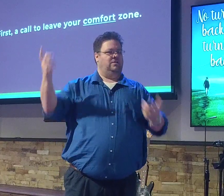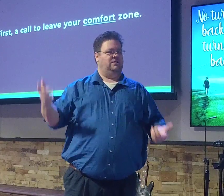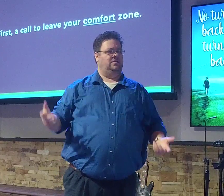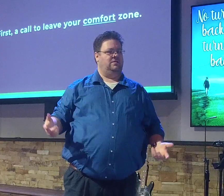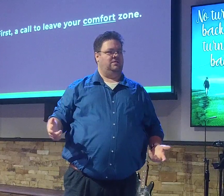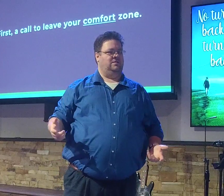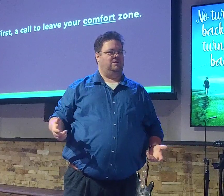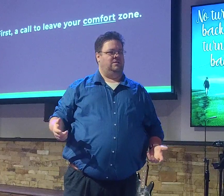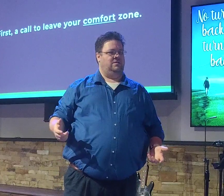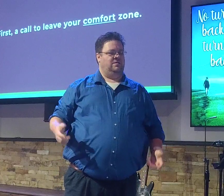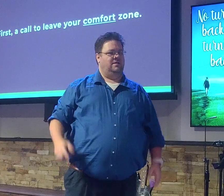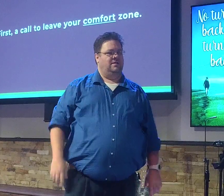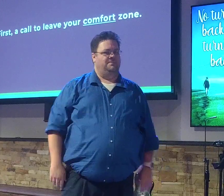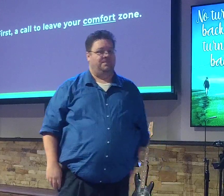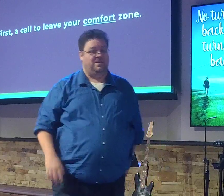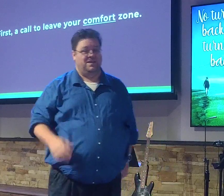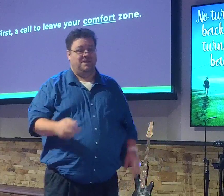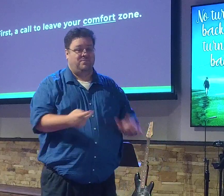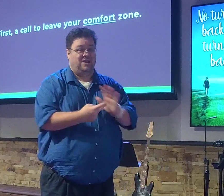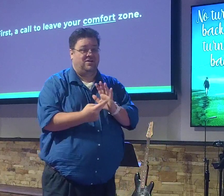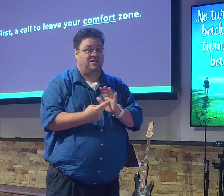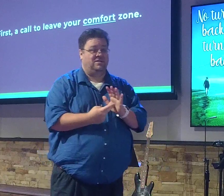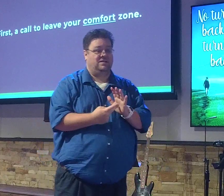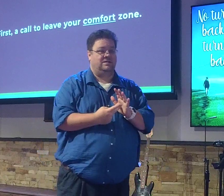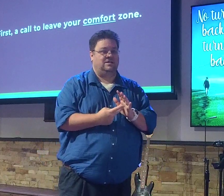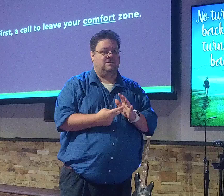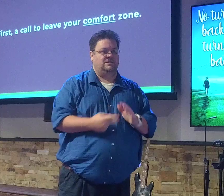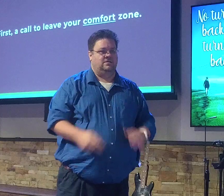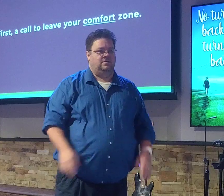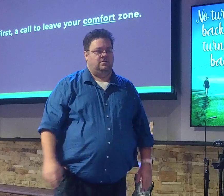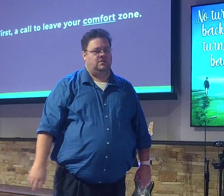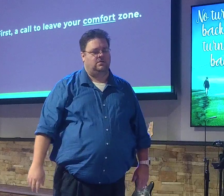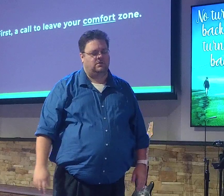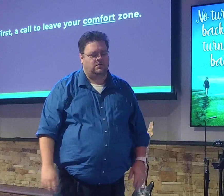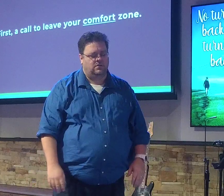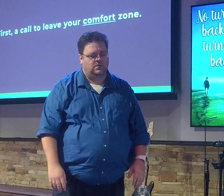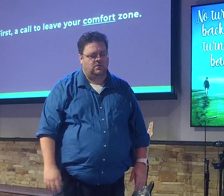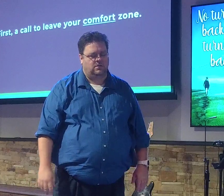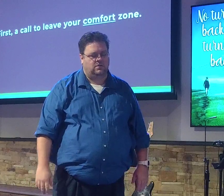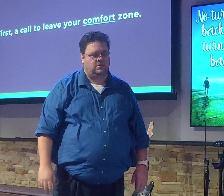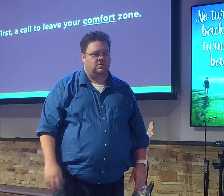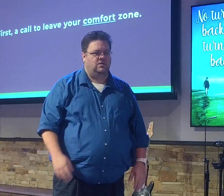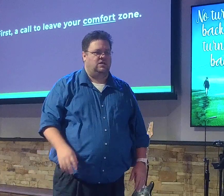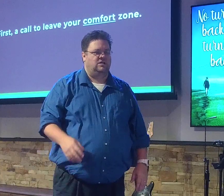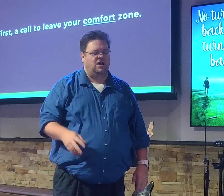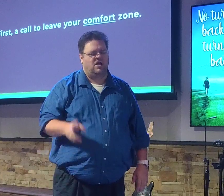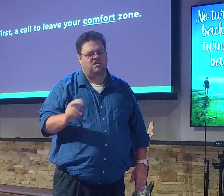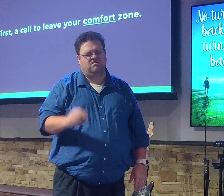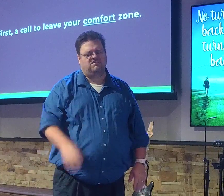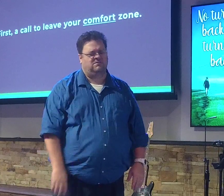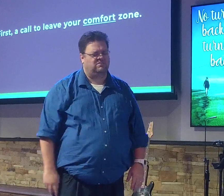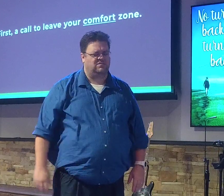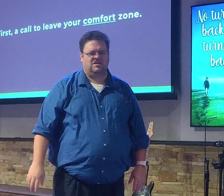Do you think Peter and his partners were beginning to squirm a little bit? But it appears that they were.